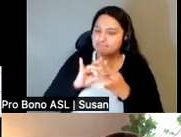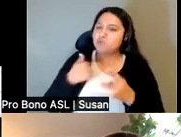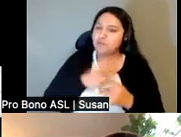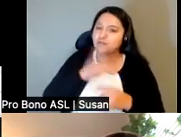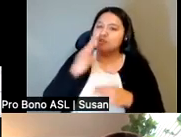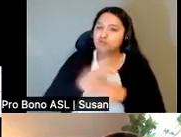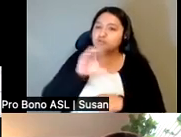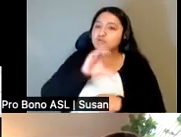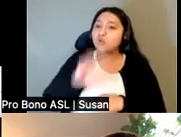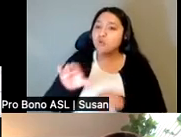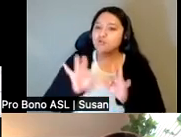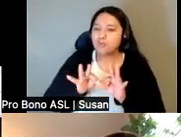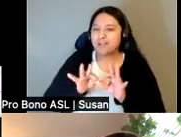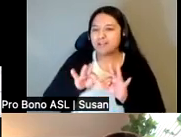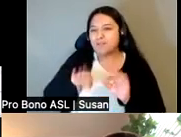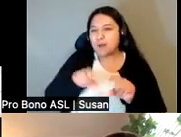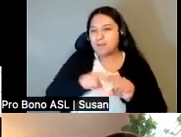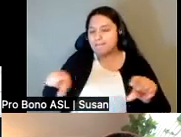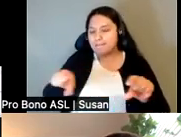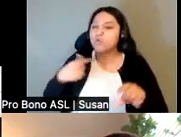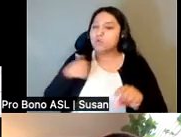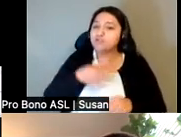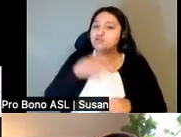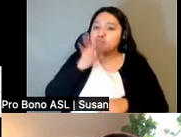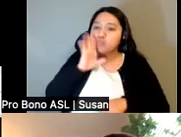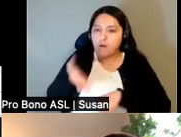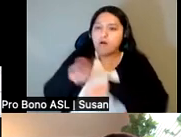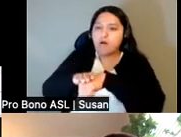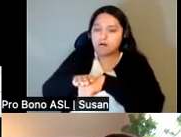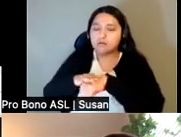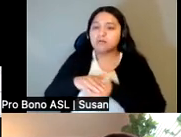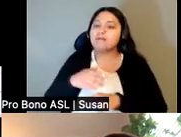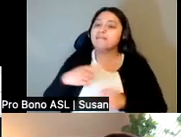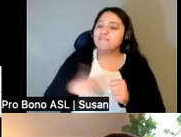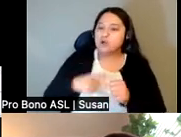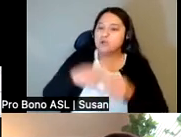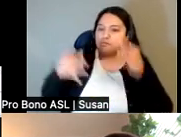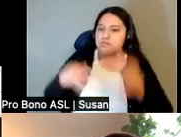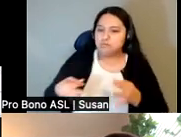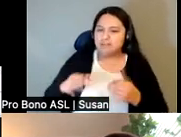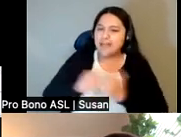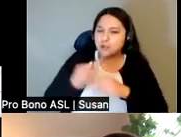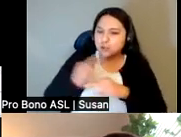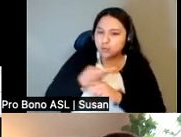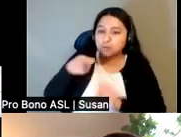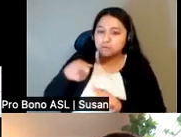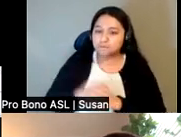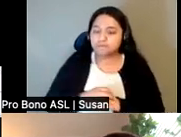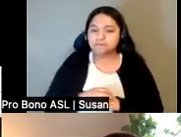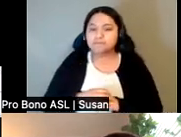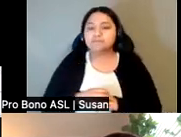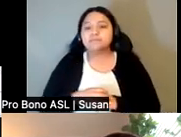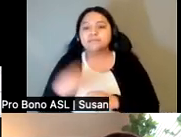have used already. We'll activate interpreting in a minute, but before we'll go over how to use the tech. Para usar la